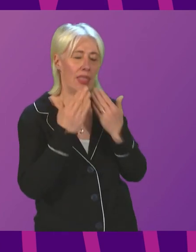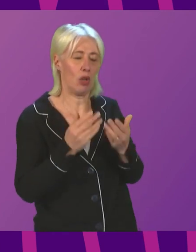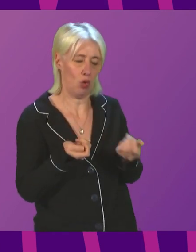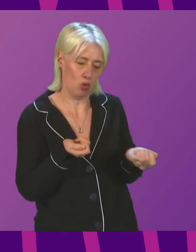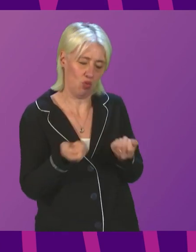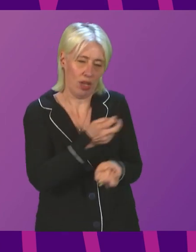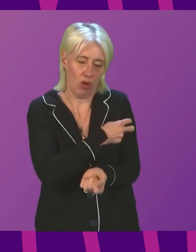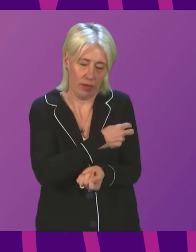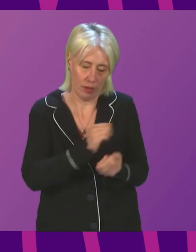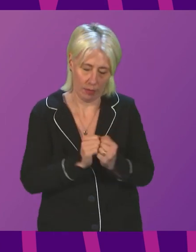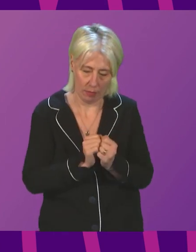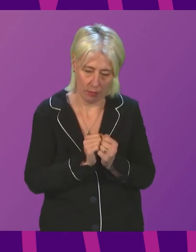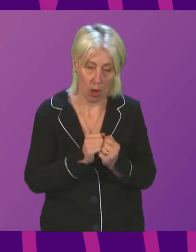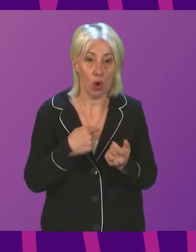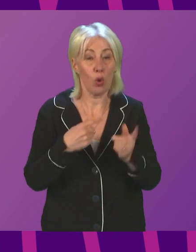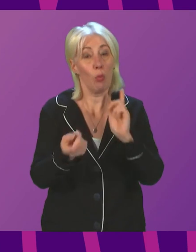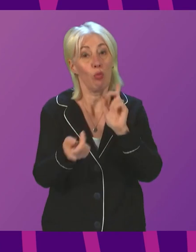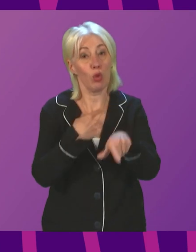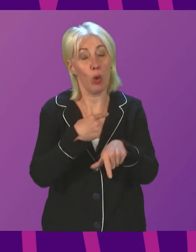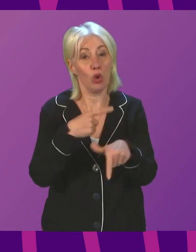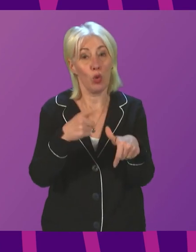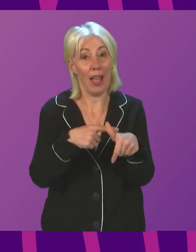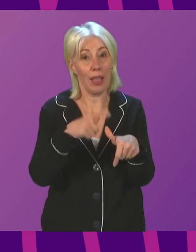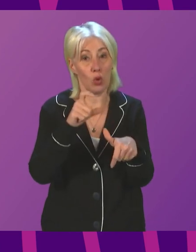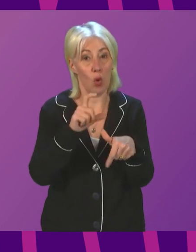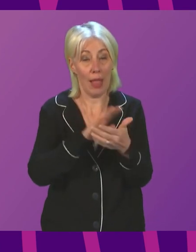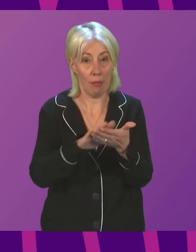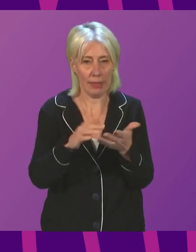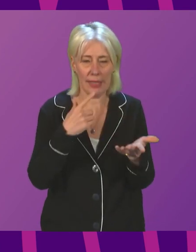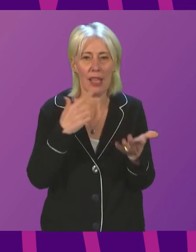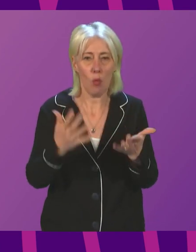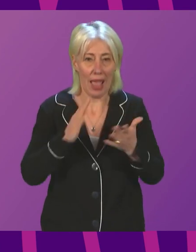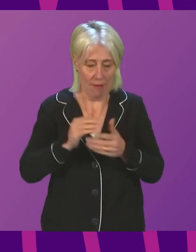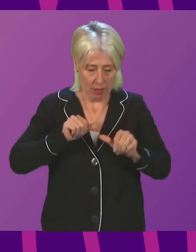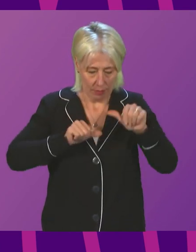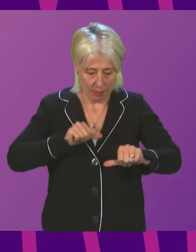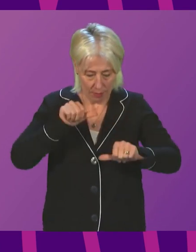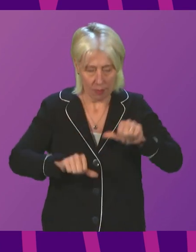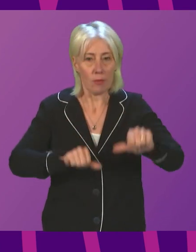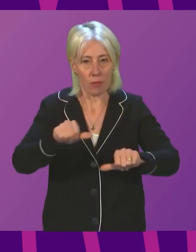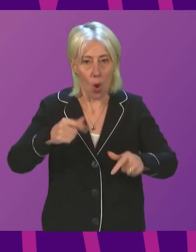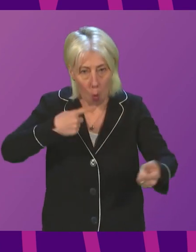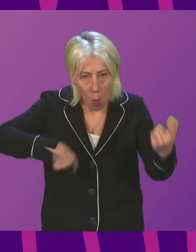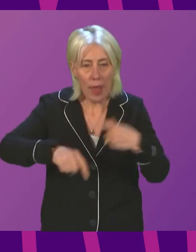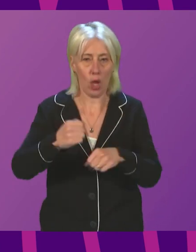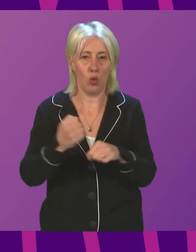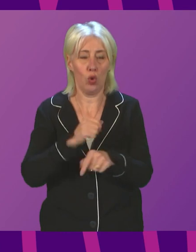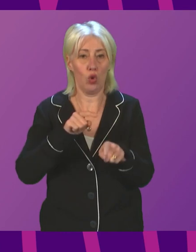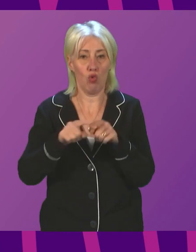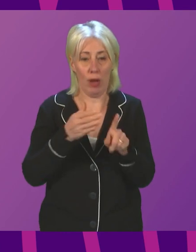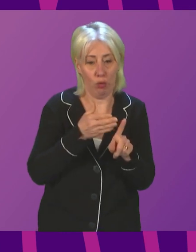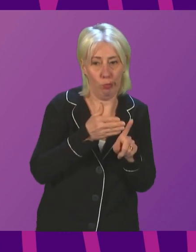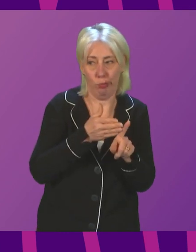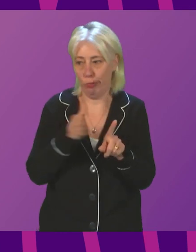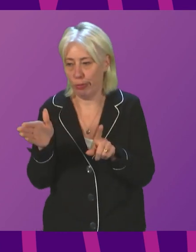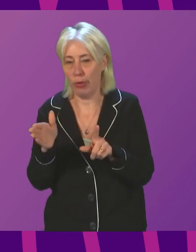simple point to Mr Cole Hamilton is that there are a number of steps we can take to try to avert the